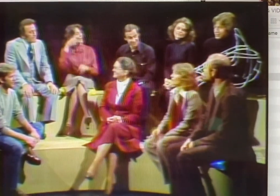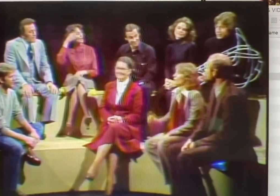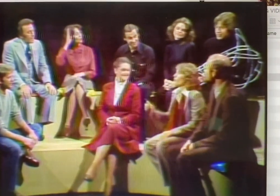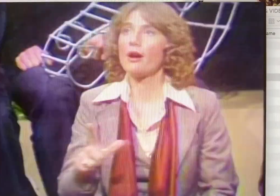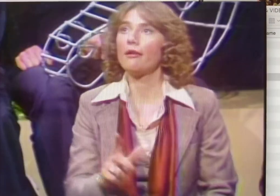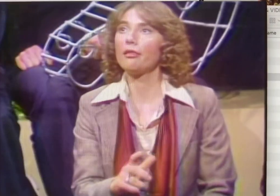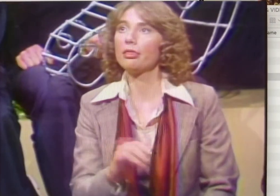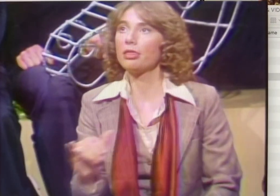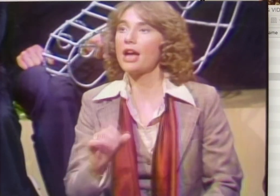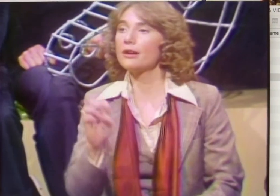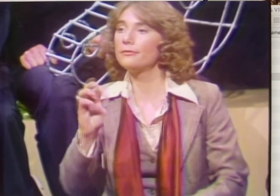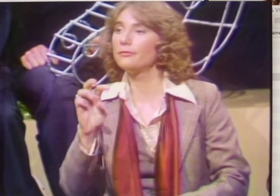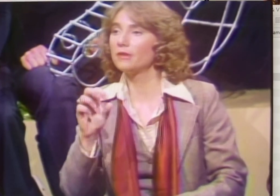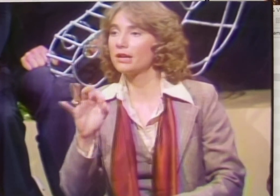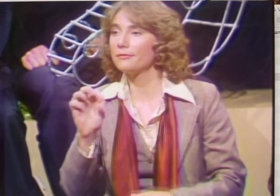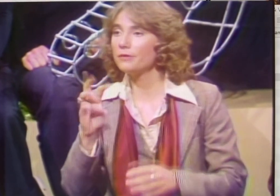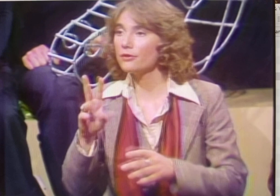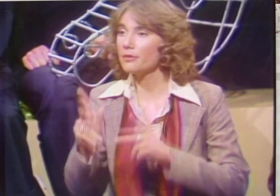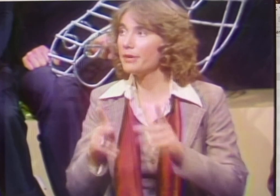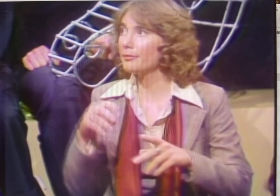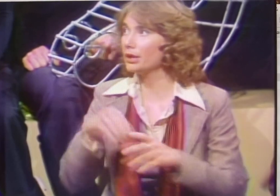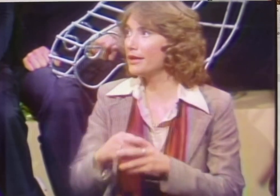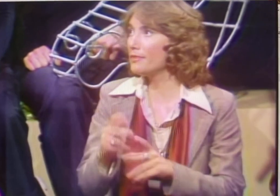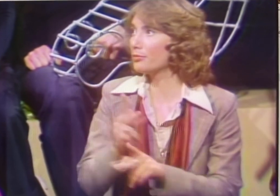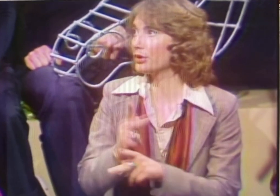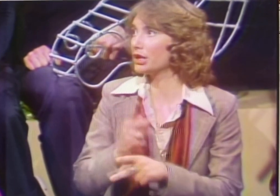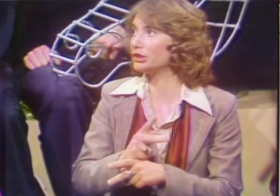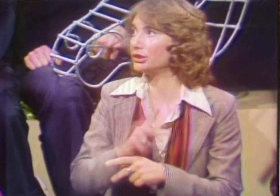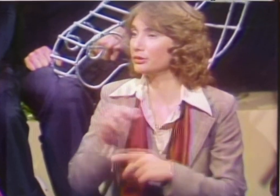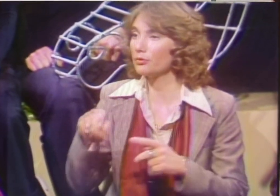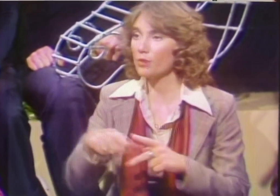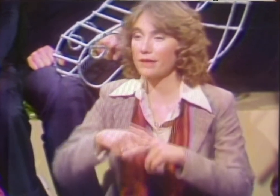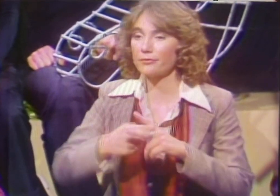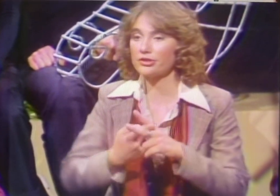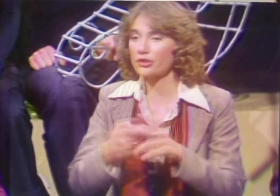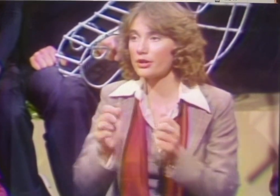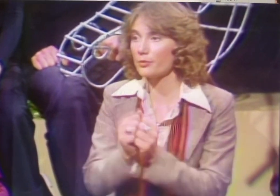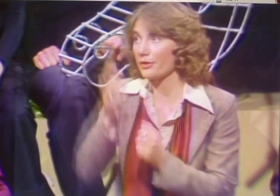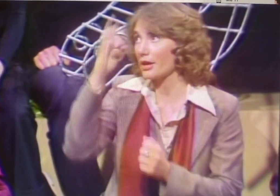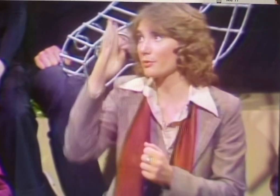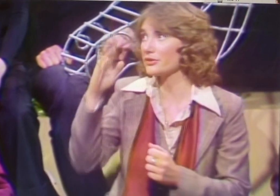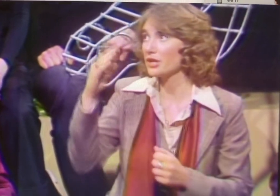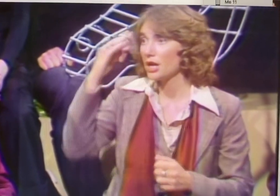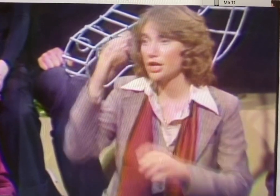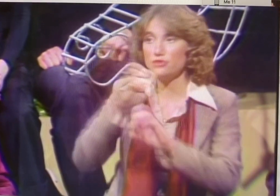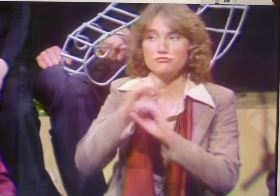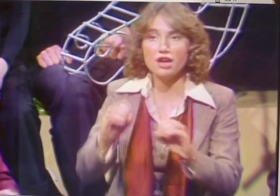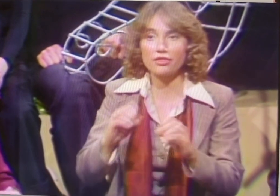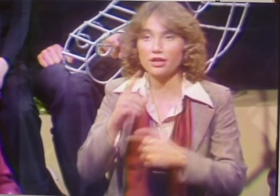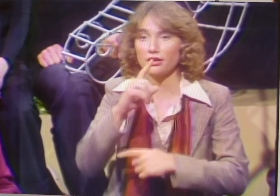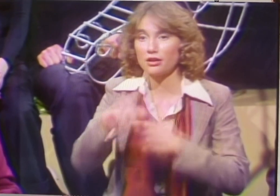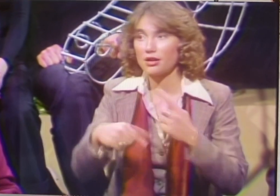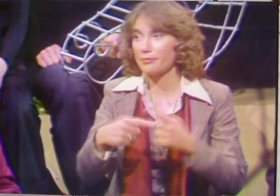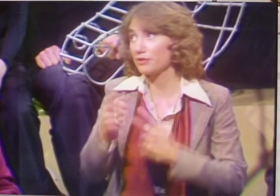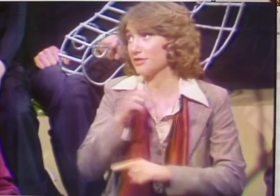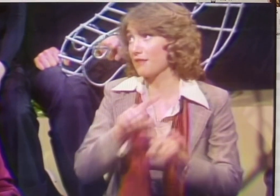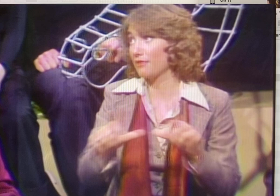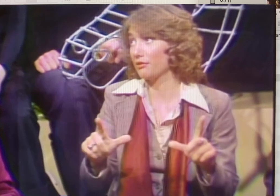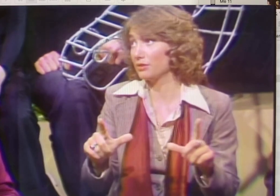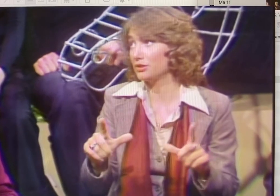Well, like a few of the people in the production, when I first started with Equus, I knew nothing about sign language.